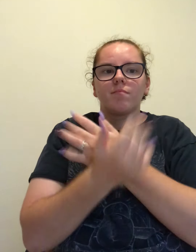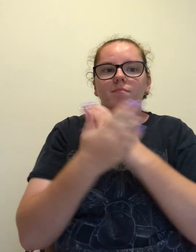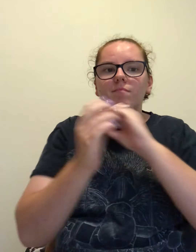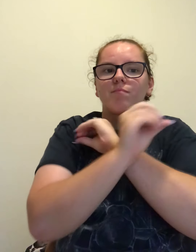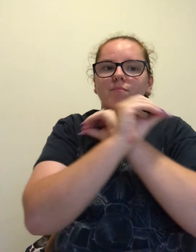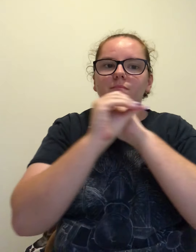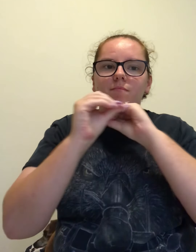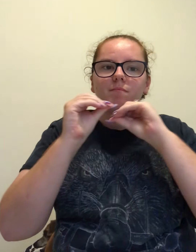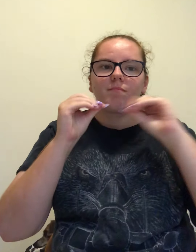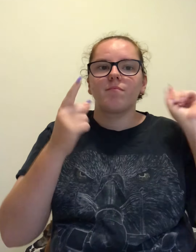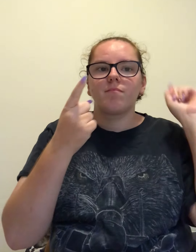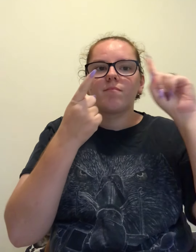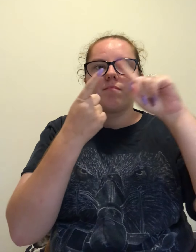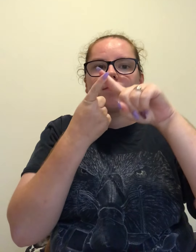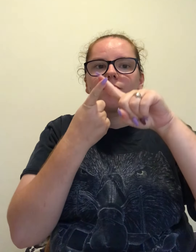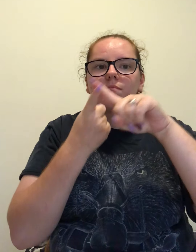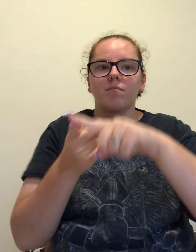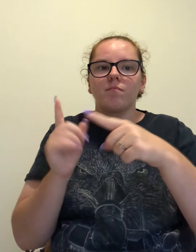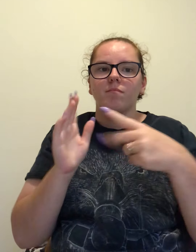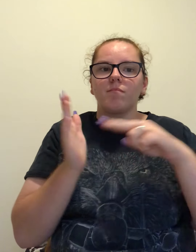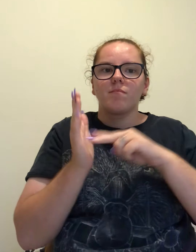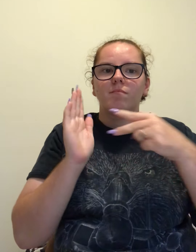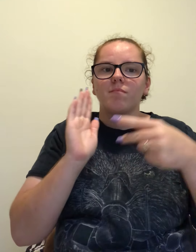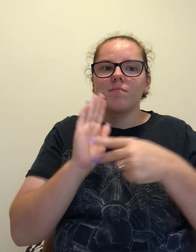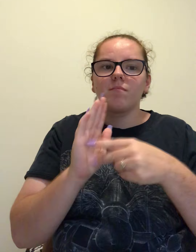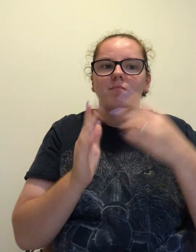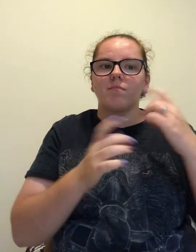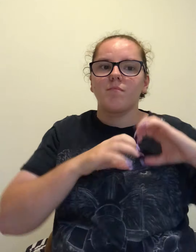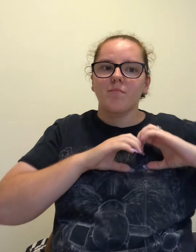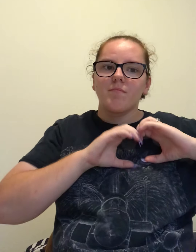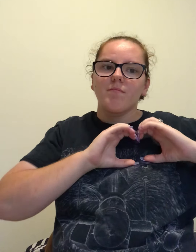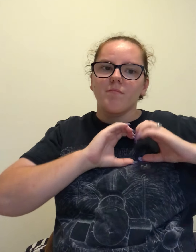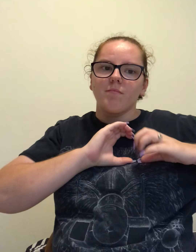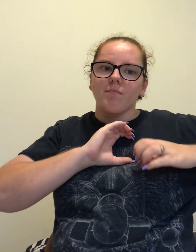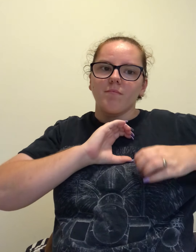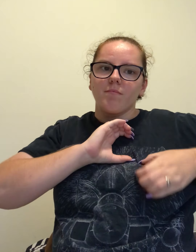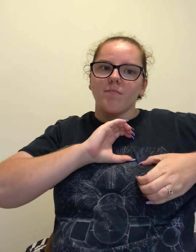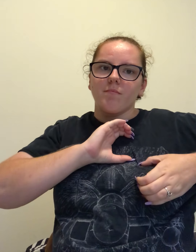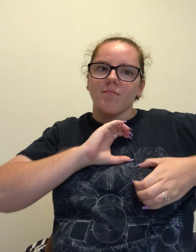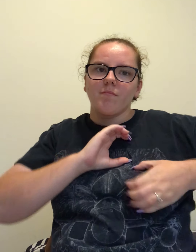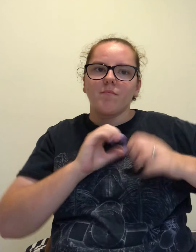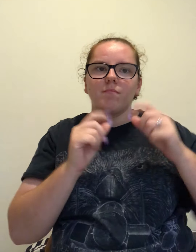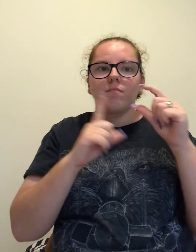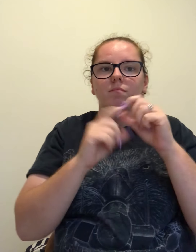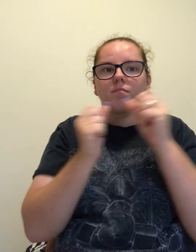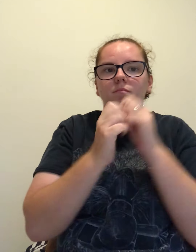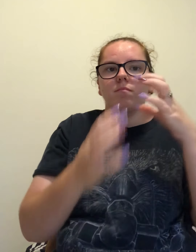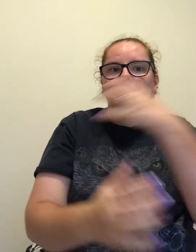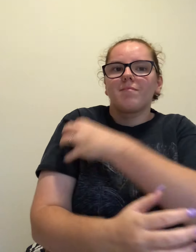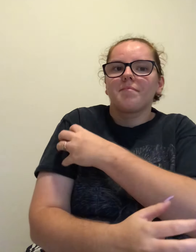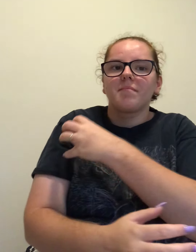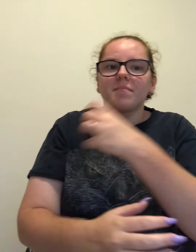till it means heartbreak Words without power just